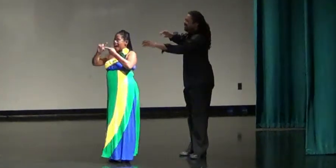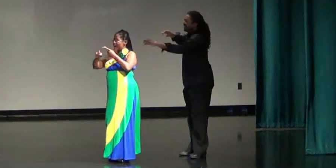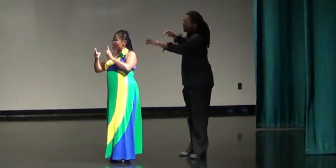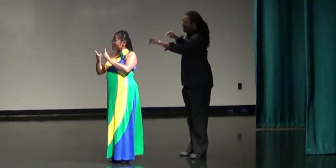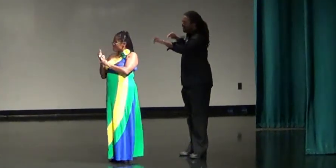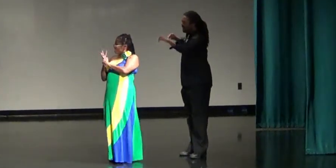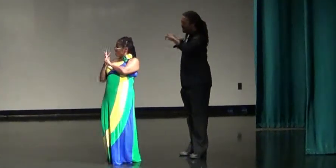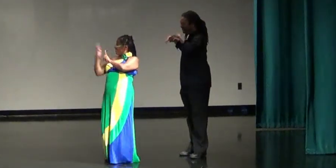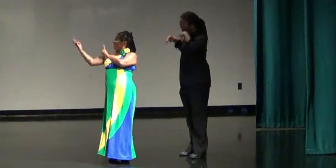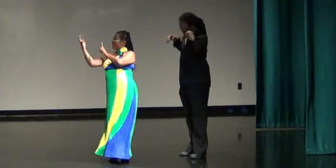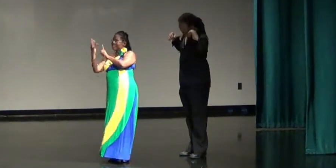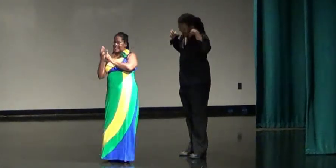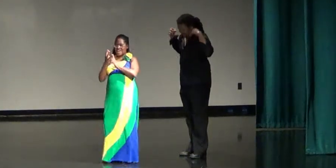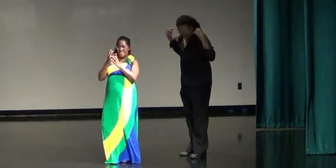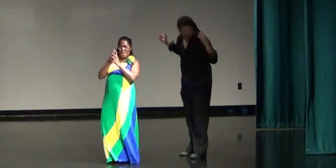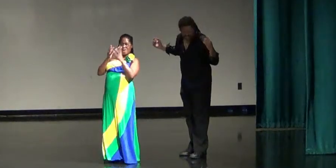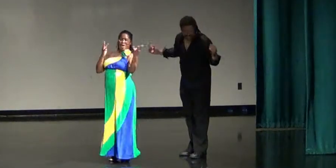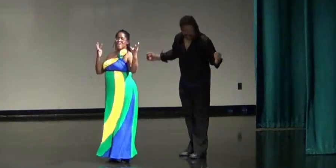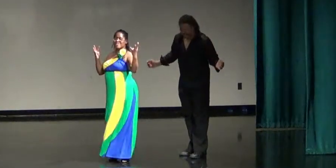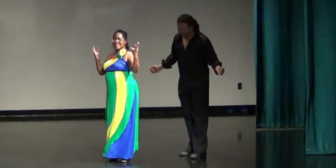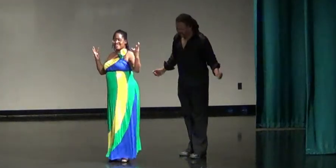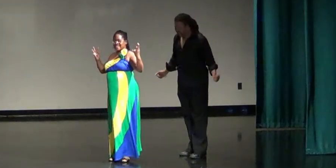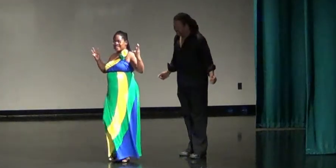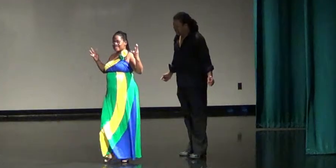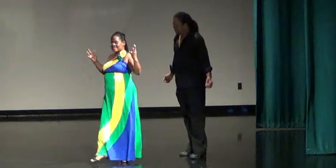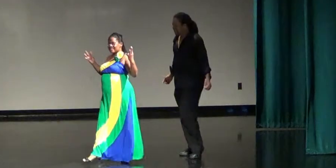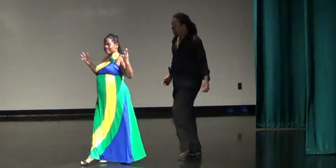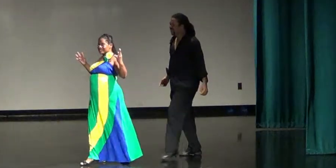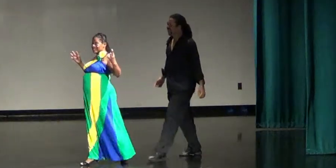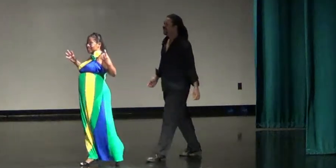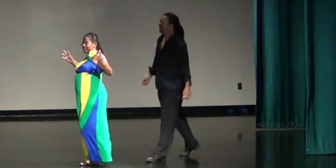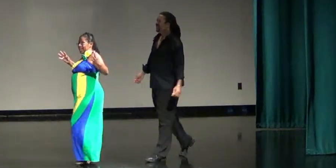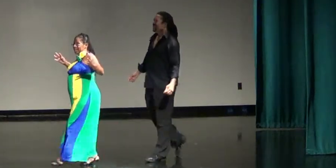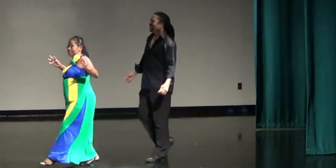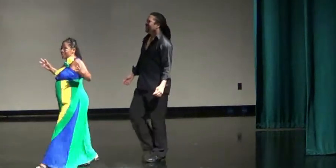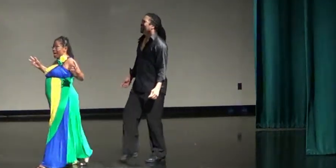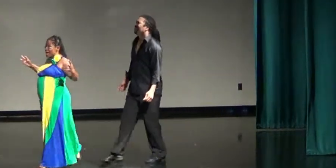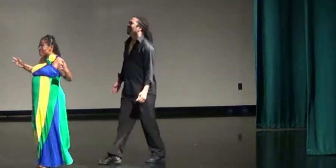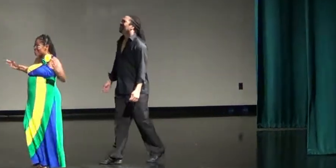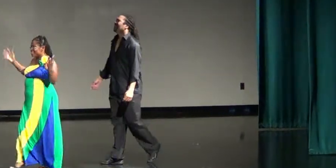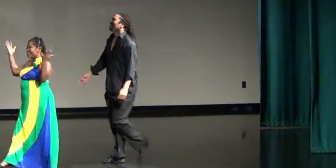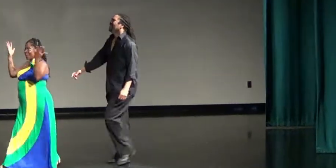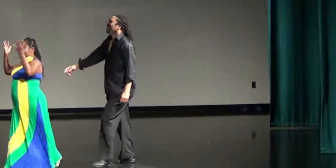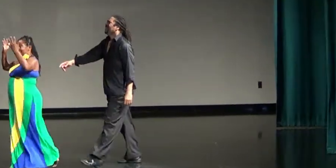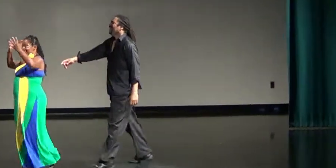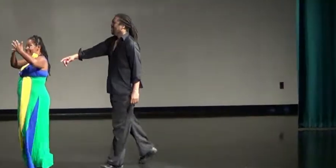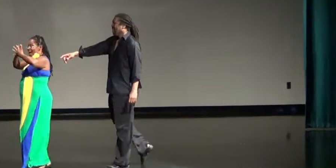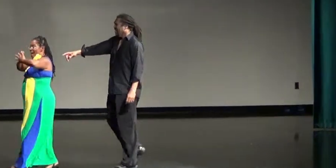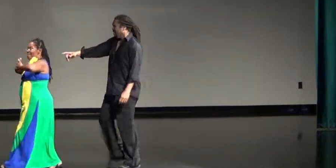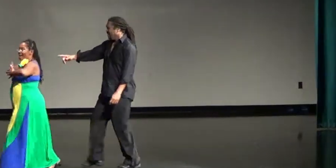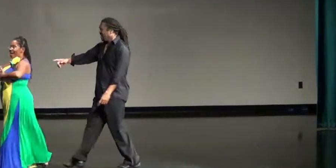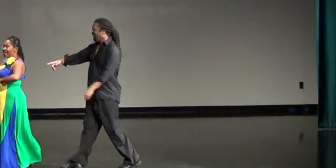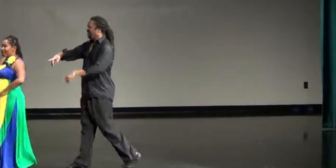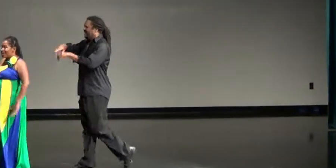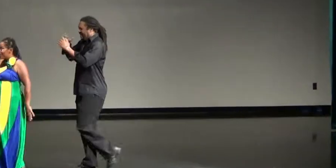I need, need a for it alone, I mean for this time I've been wanting,